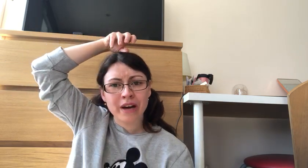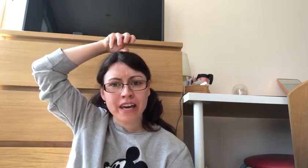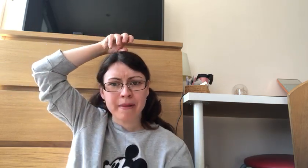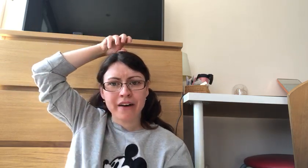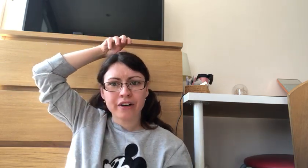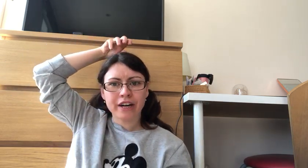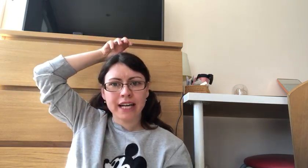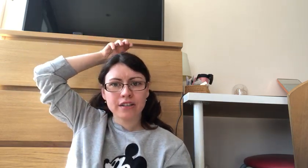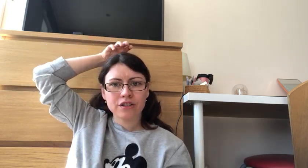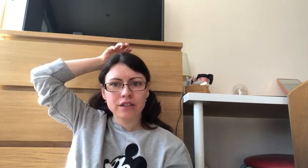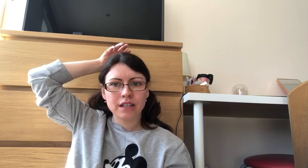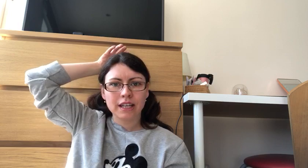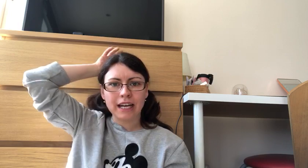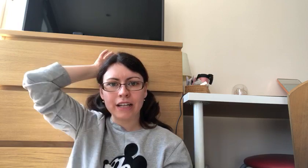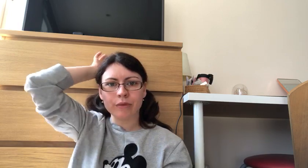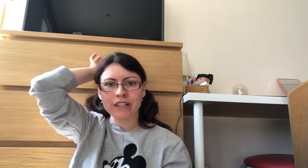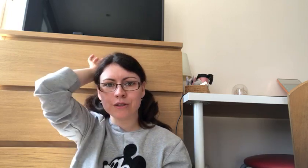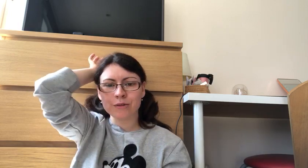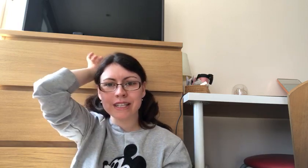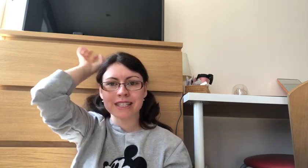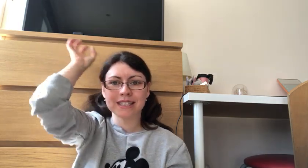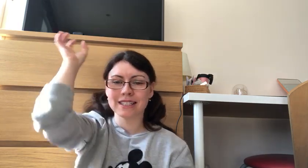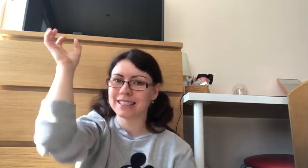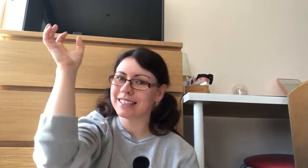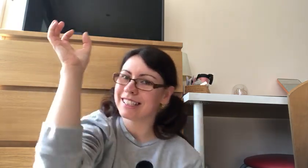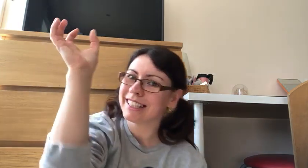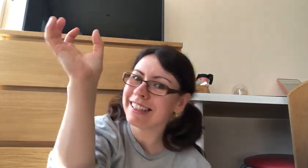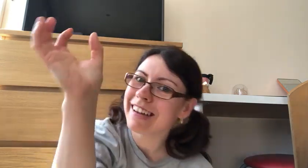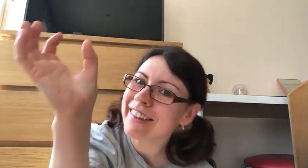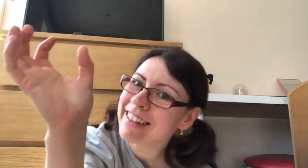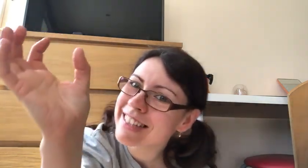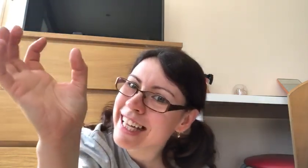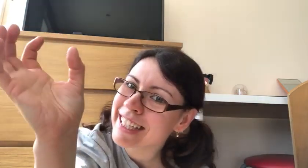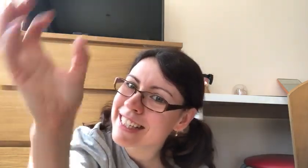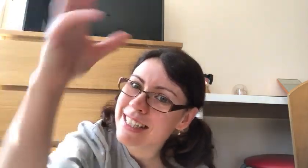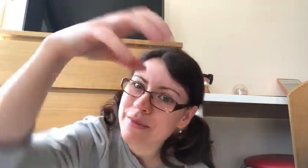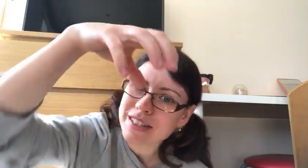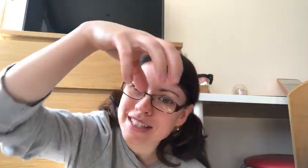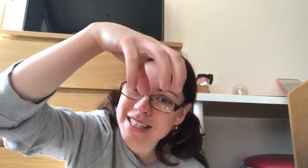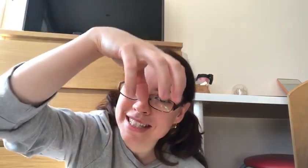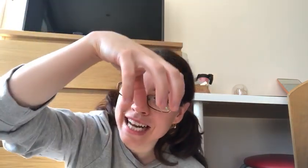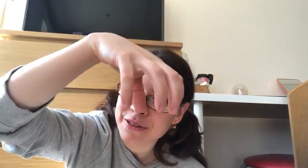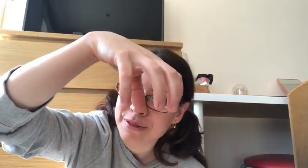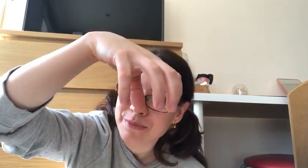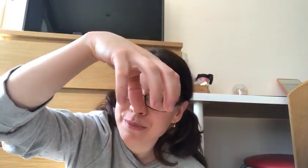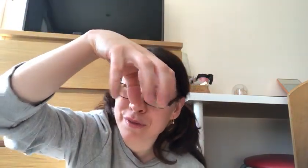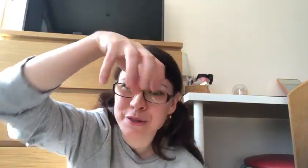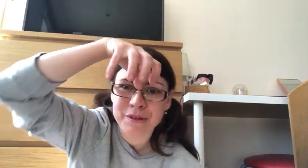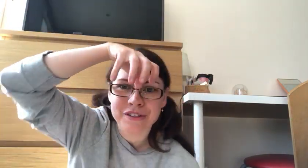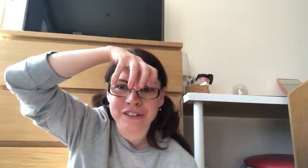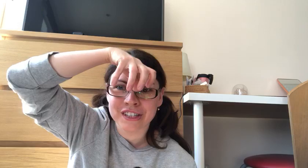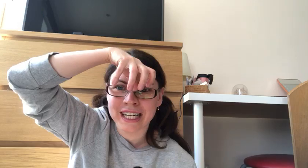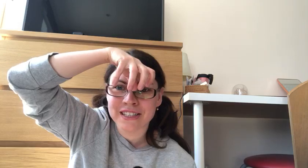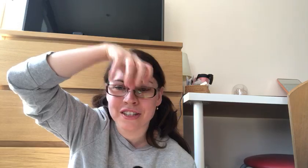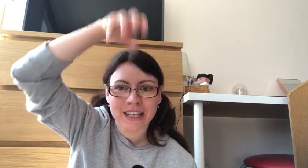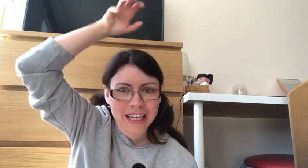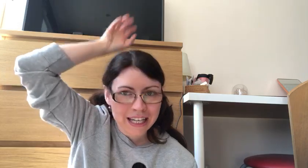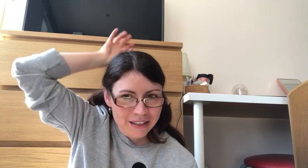way above your head and when you twist your hand looks like this so this is down before you put it on your head and